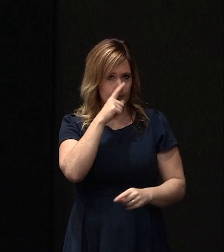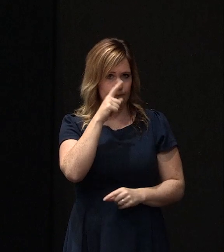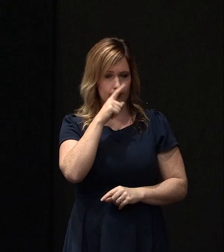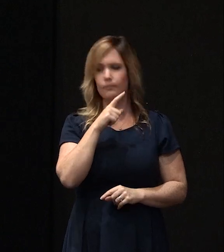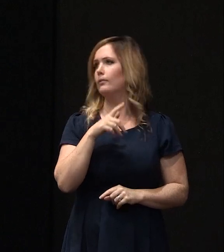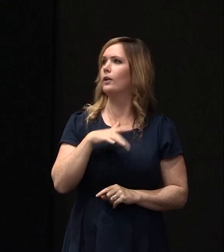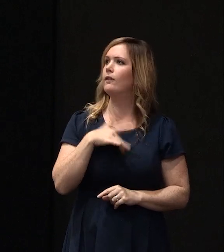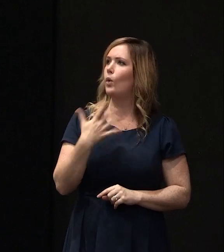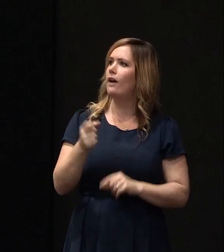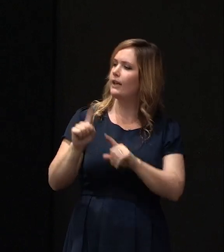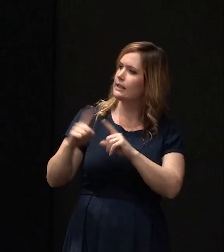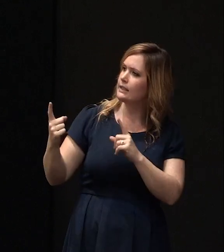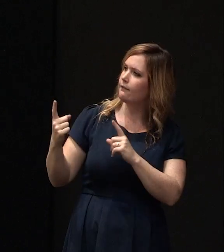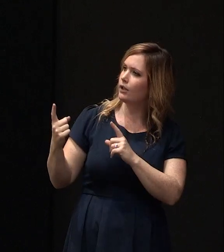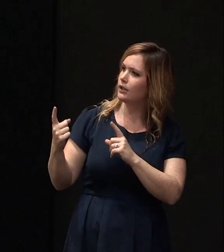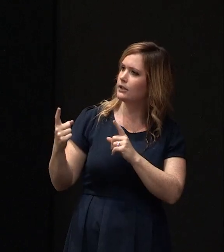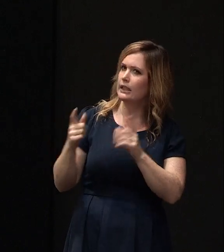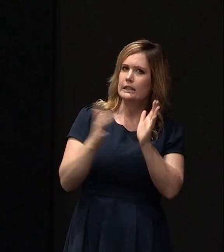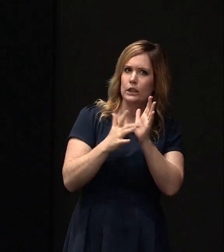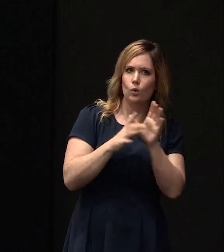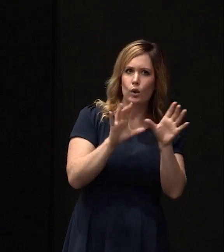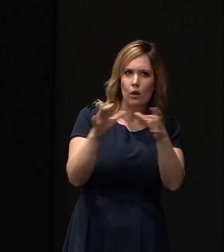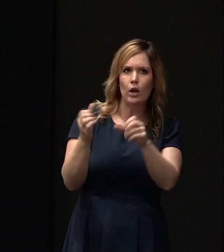different technical categories has slowed down the rebuild?